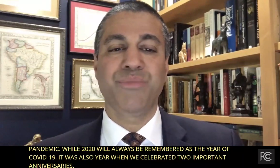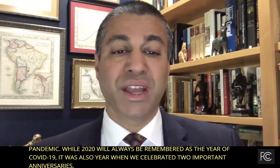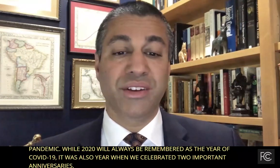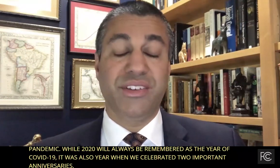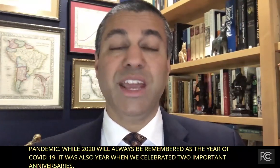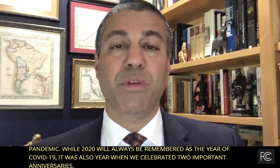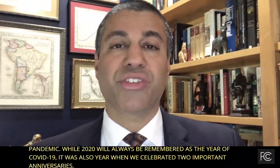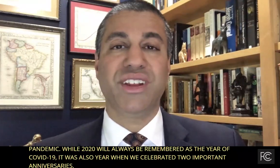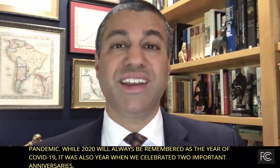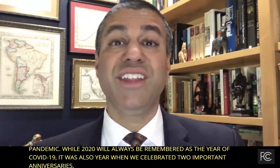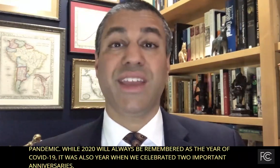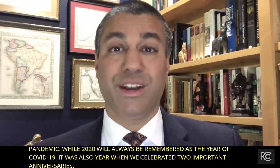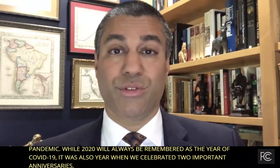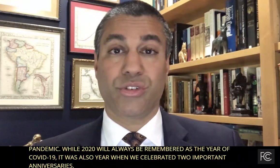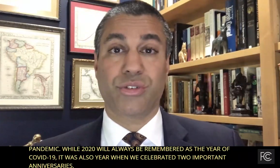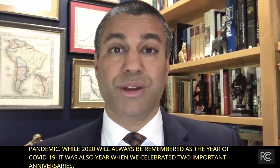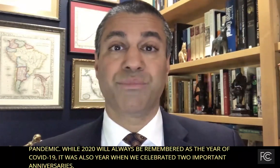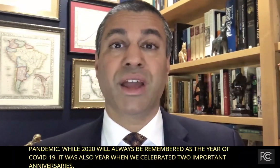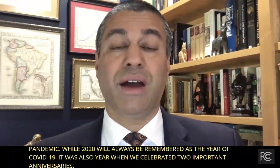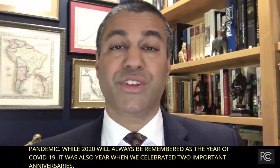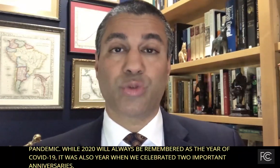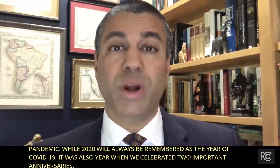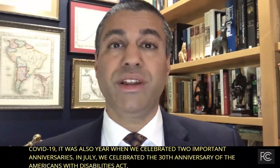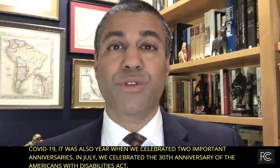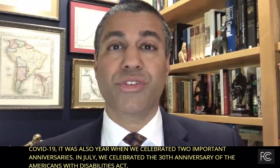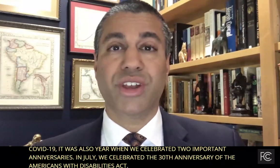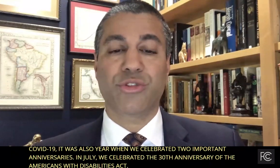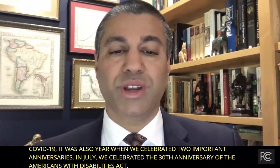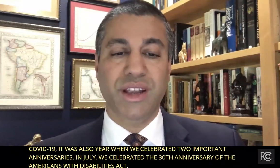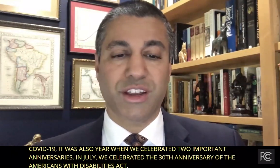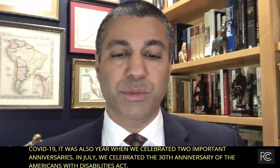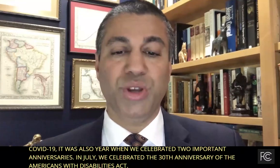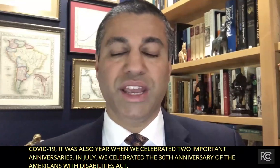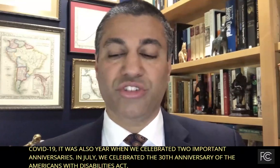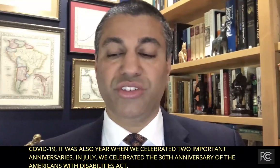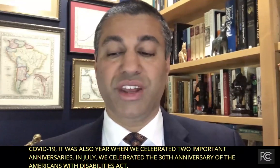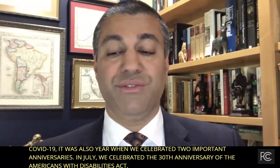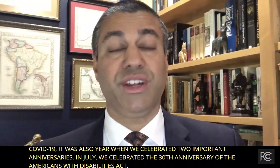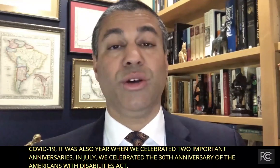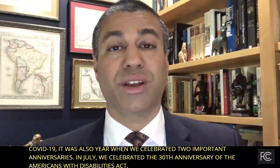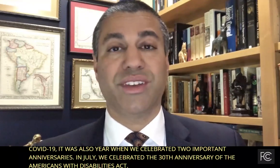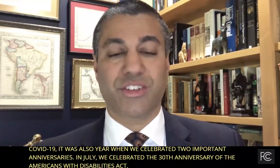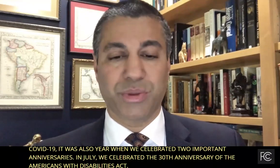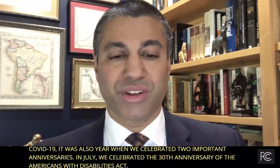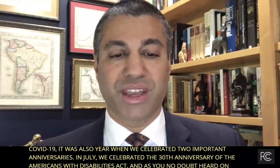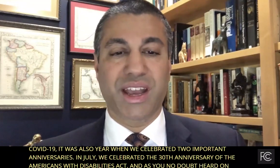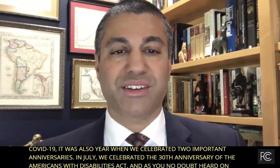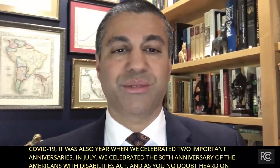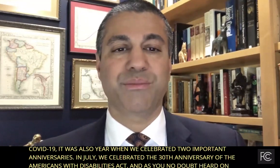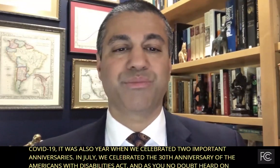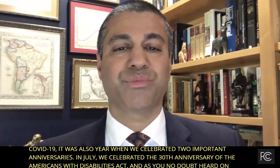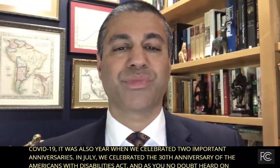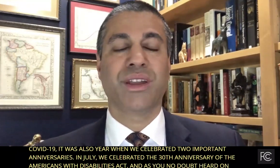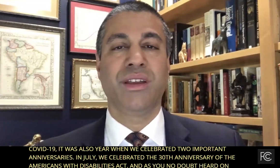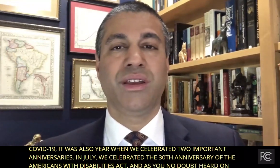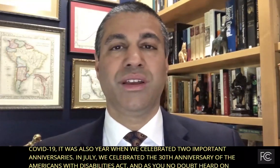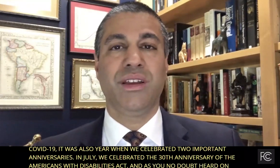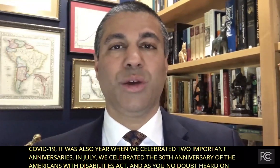panel, today marks the 10th anniversary of the 21st Century Communications and Video Accessibility Act.